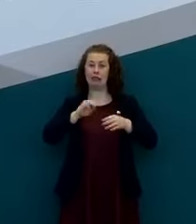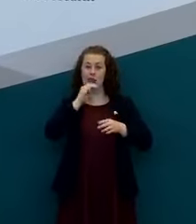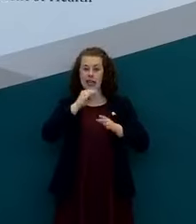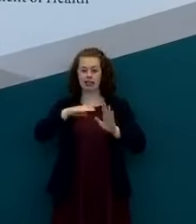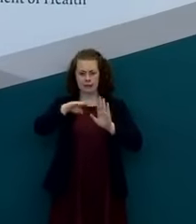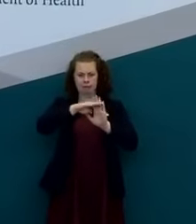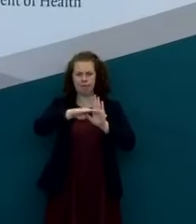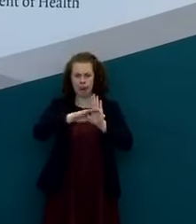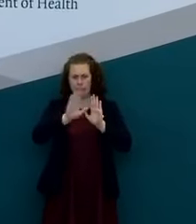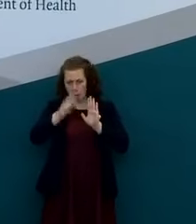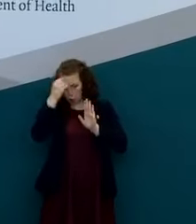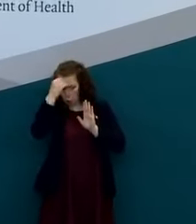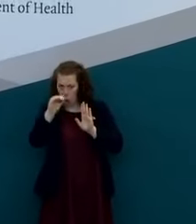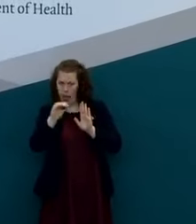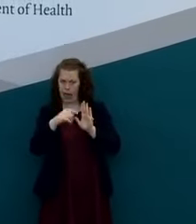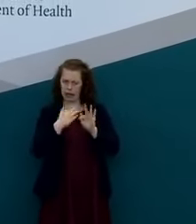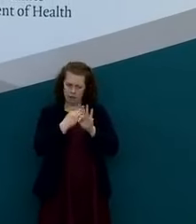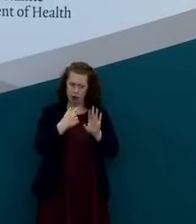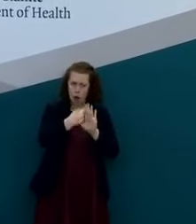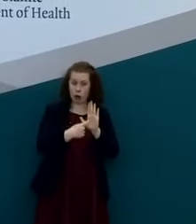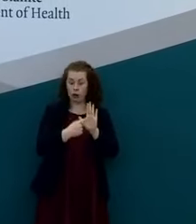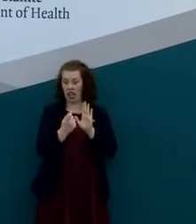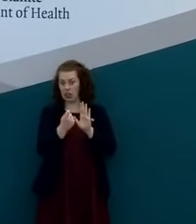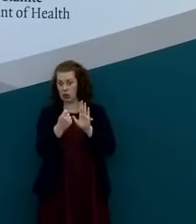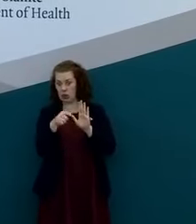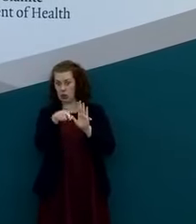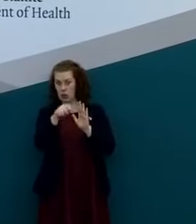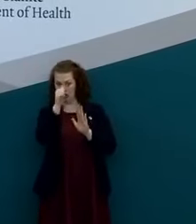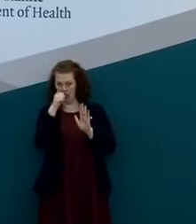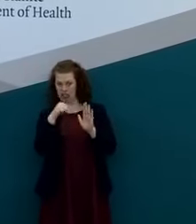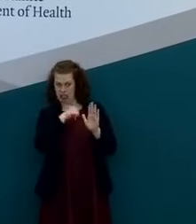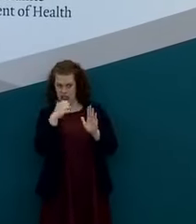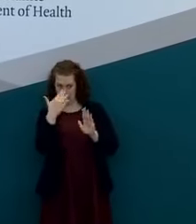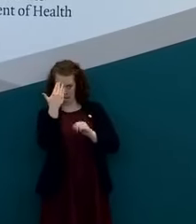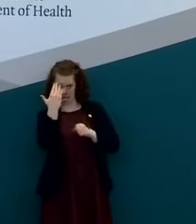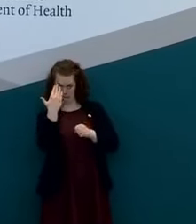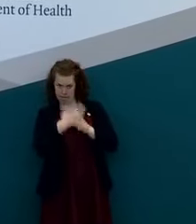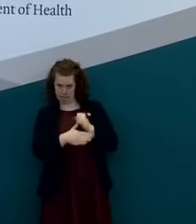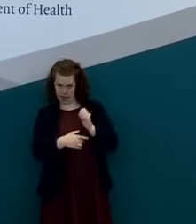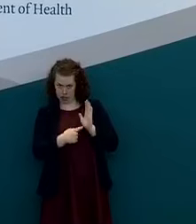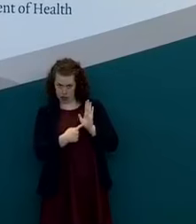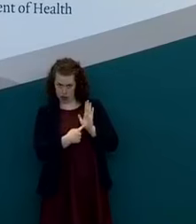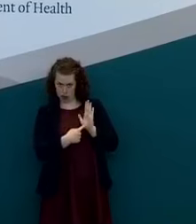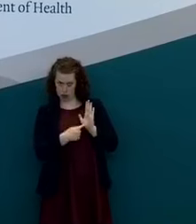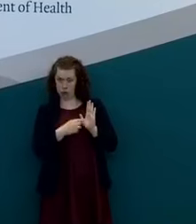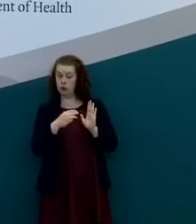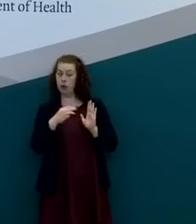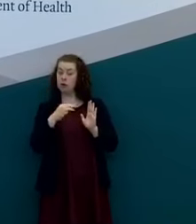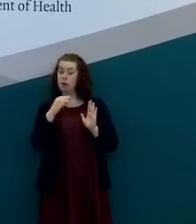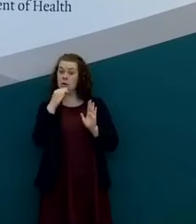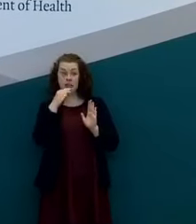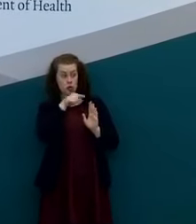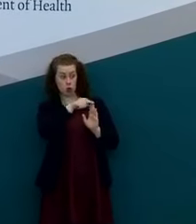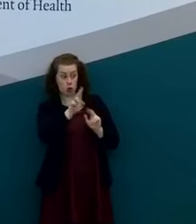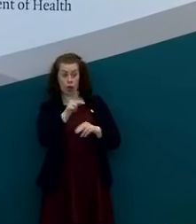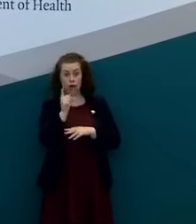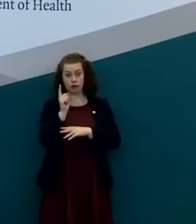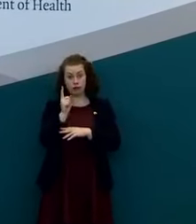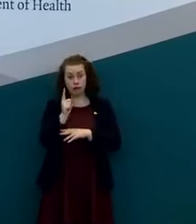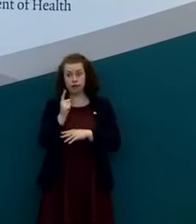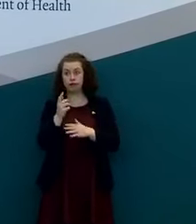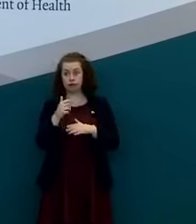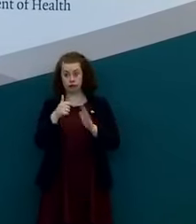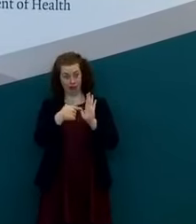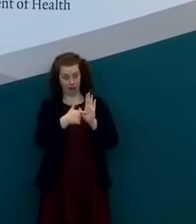on citizens at the moment due to expire on sunday are you in a position to make recommendations now as to how